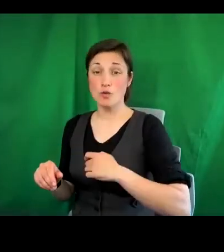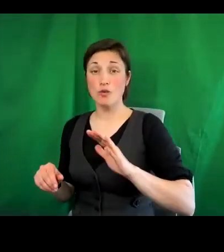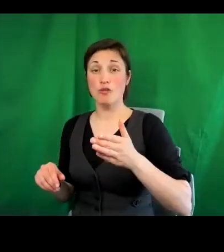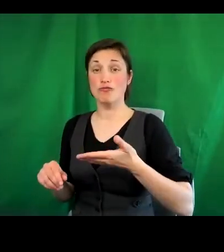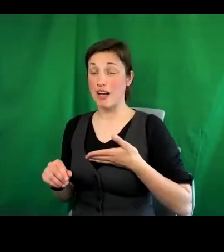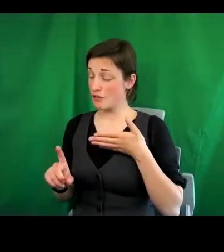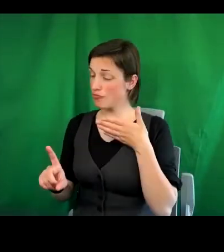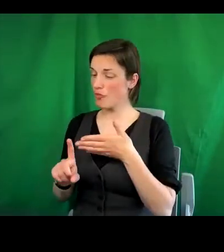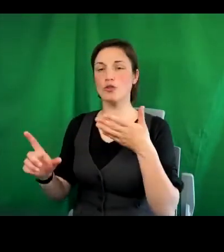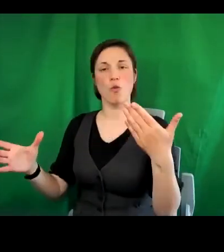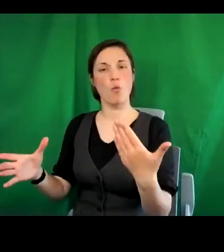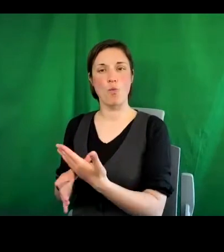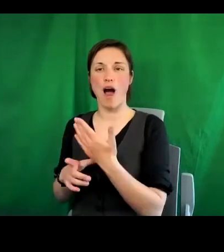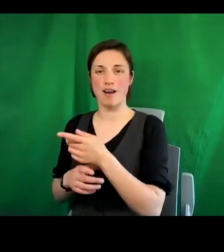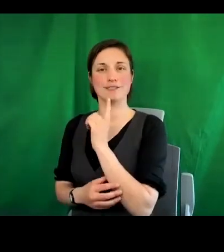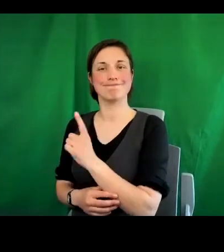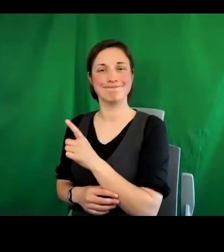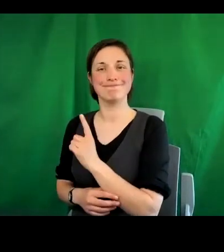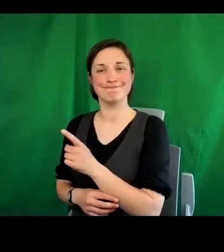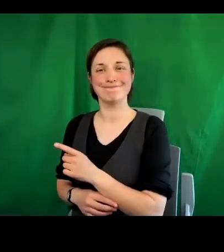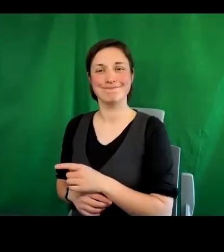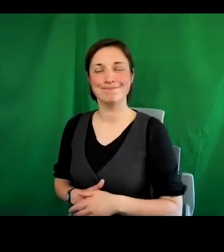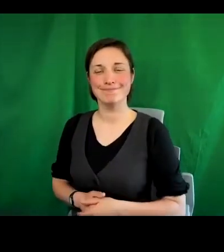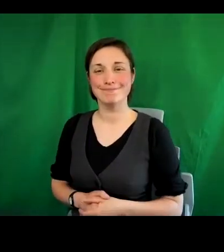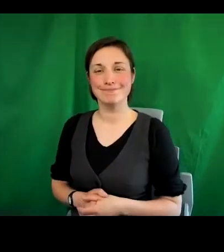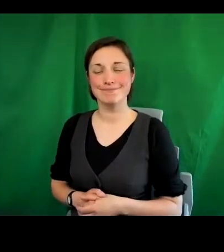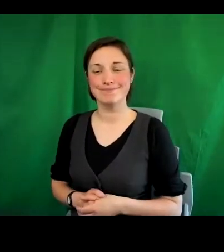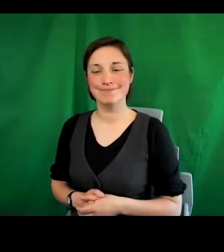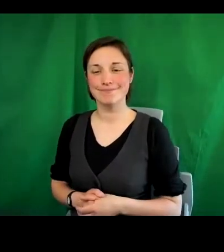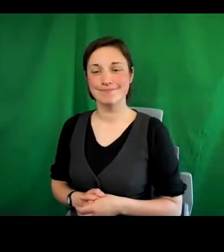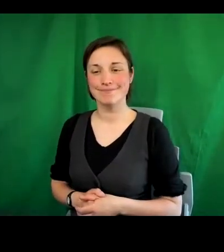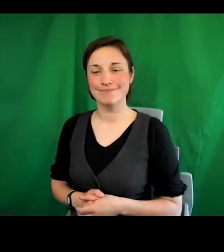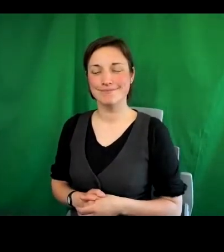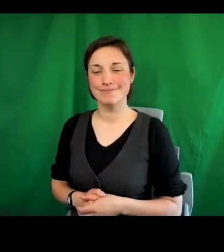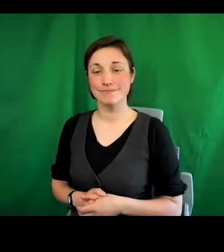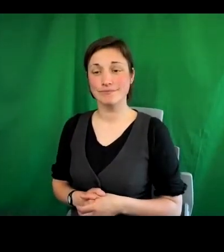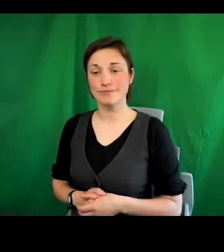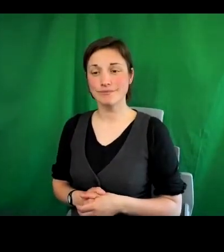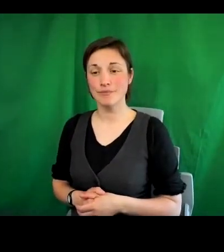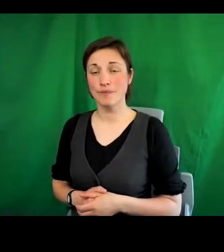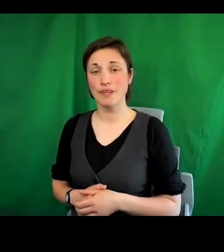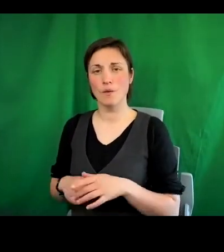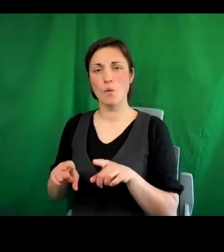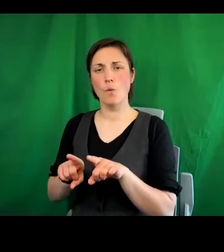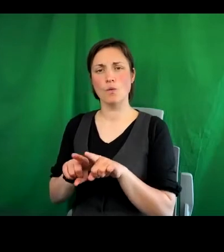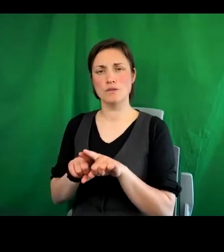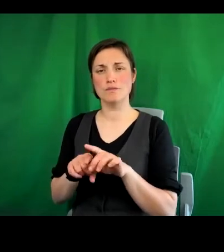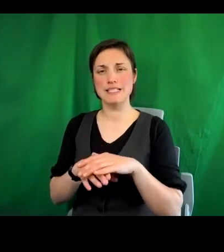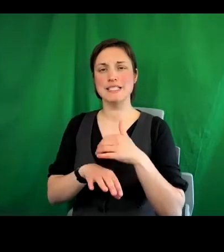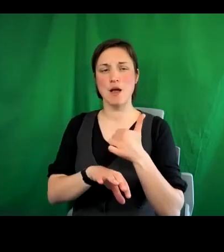And significantly, it also resulted in the establishment of a sort of Scottish PPR,